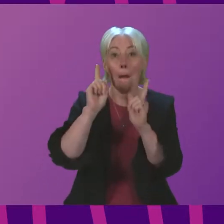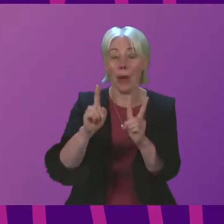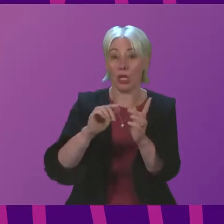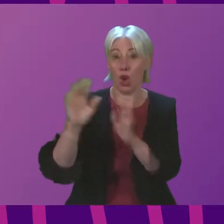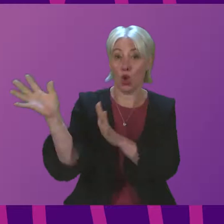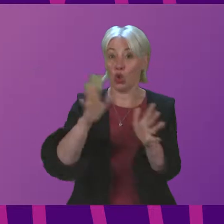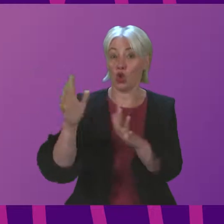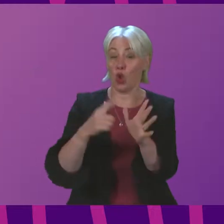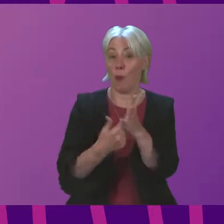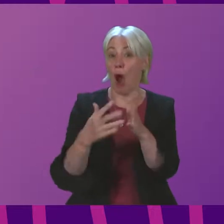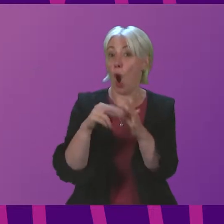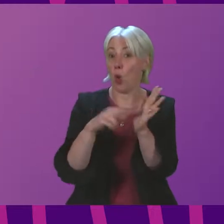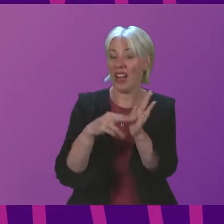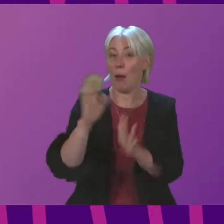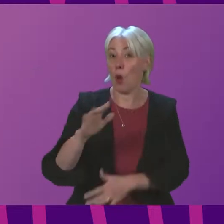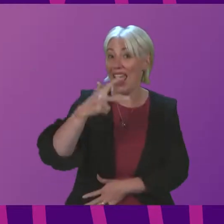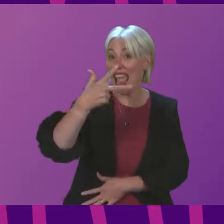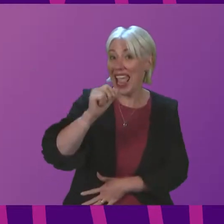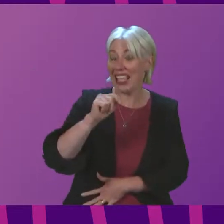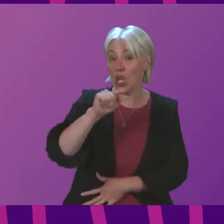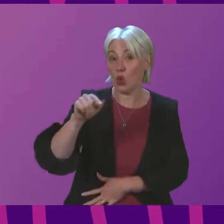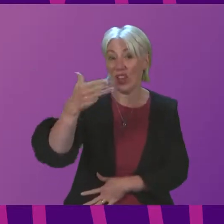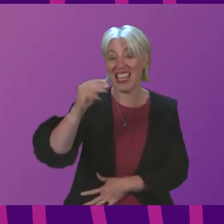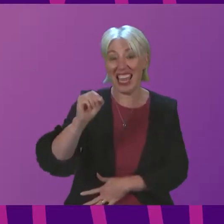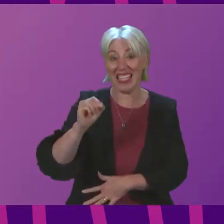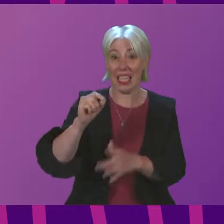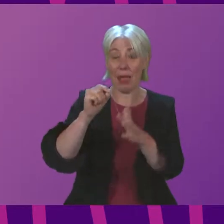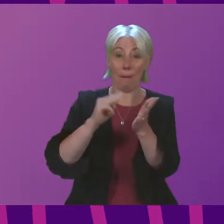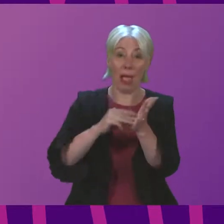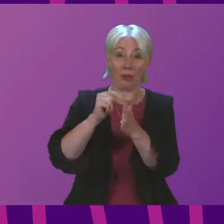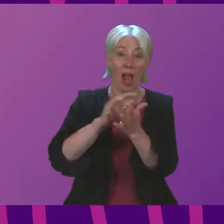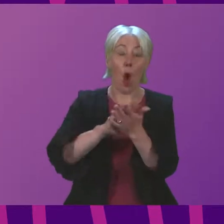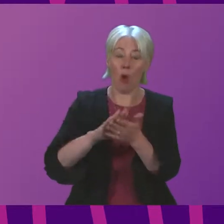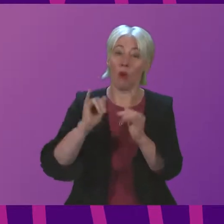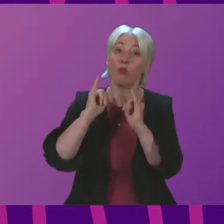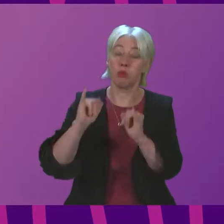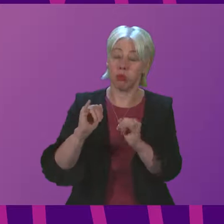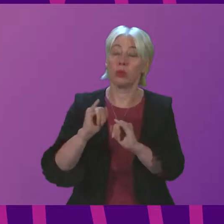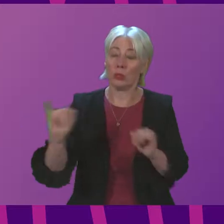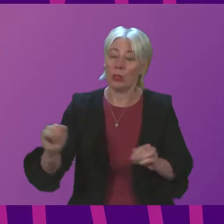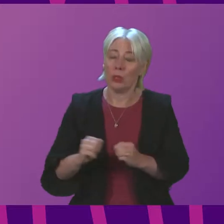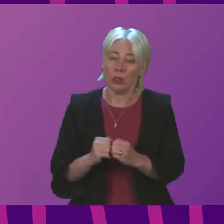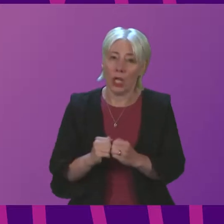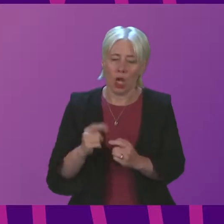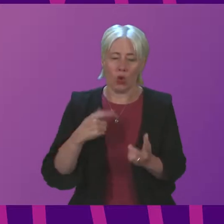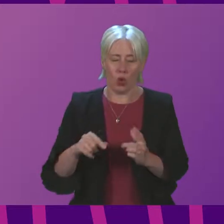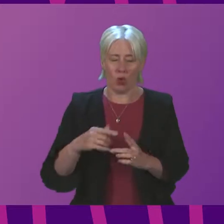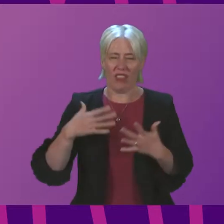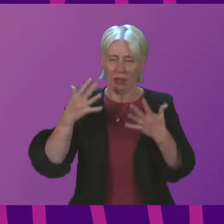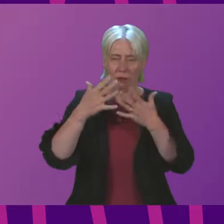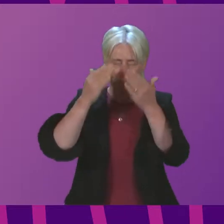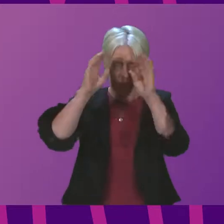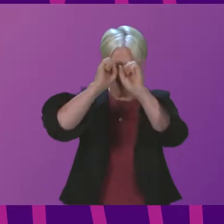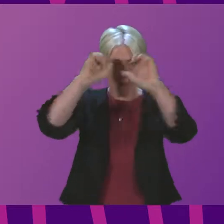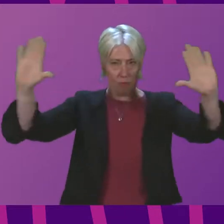gusts of around 80-90 mph experienced during Storm Arwen. To give a sense of the scale of this